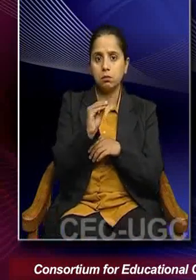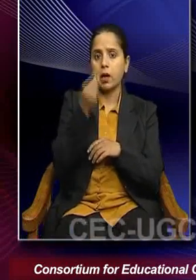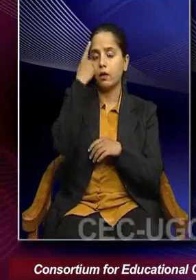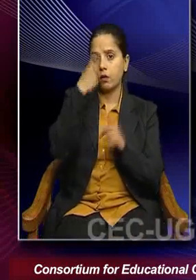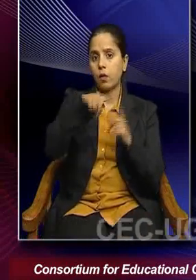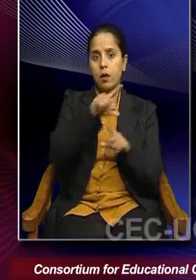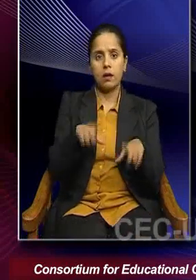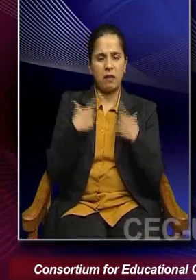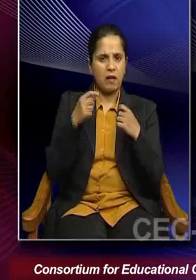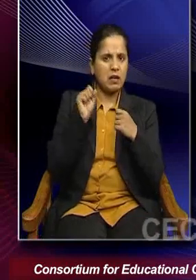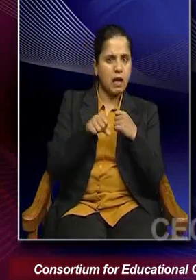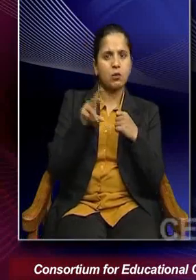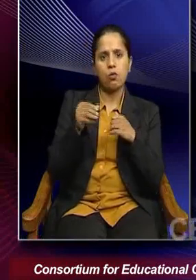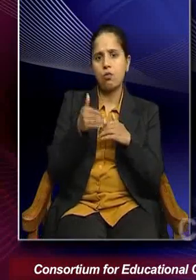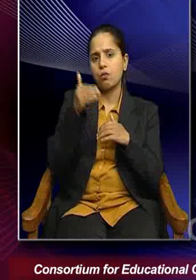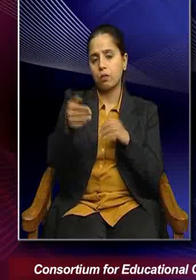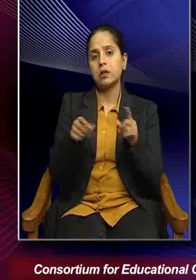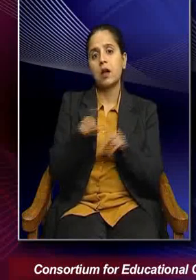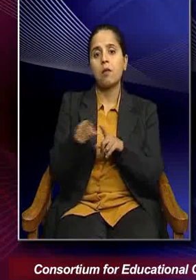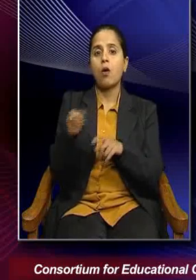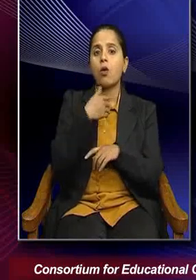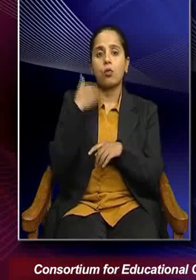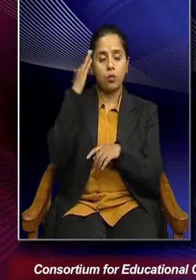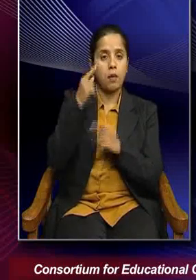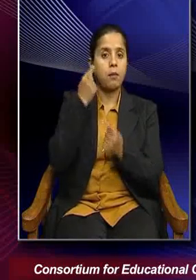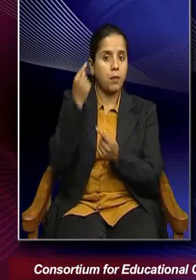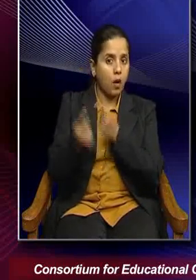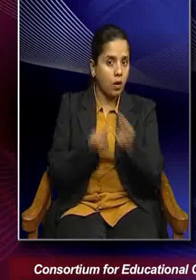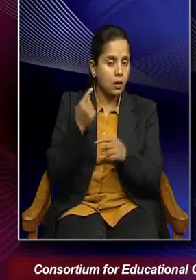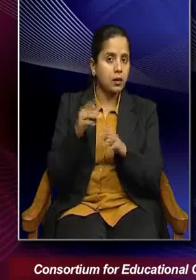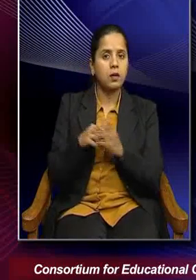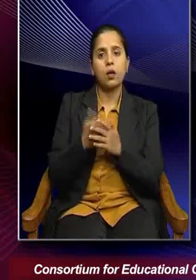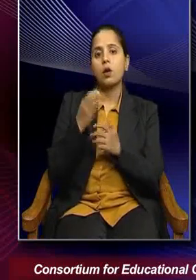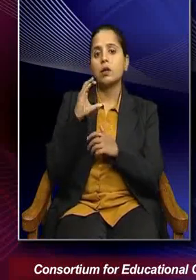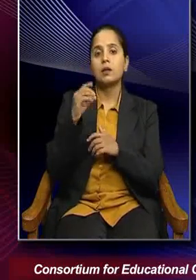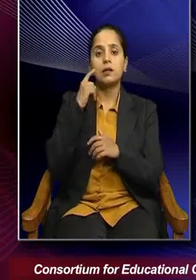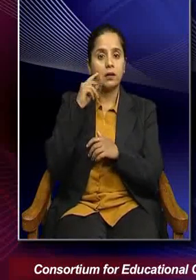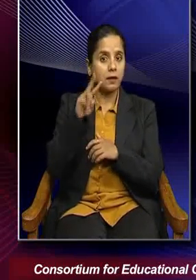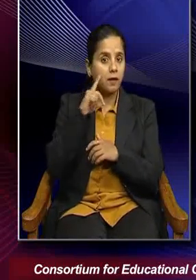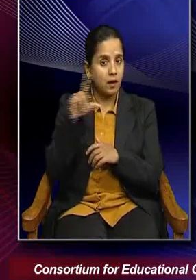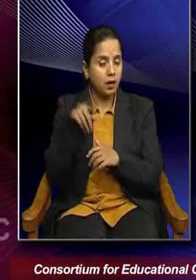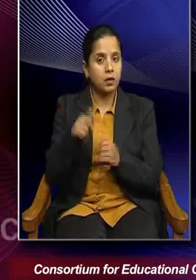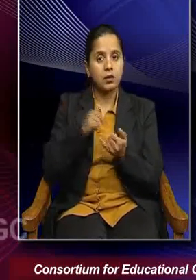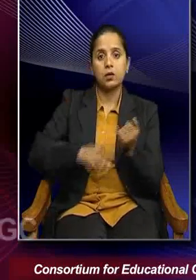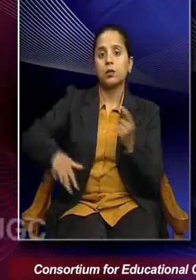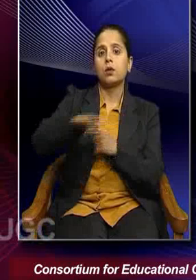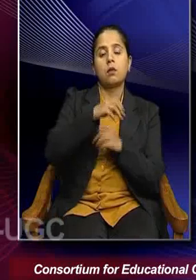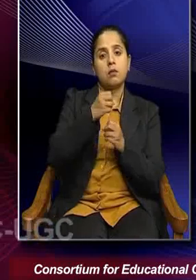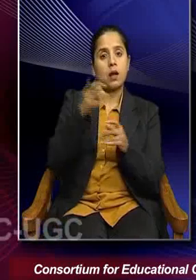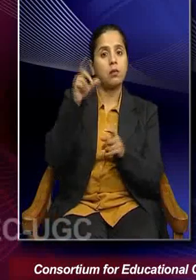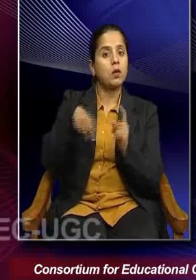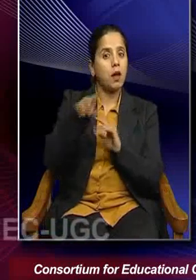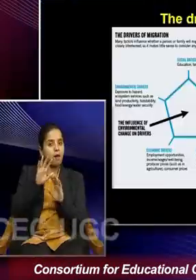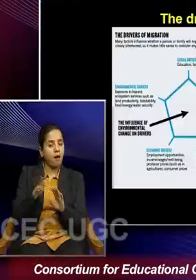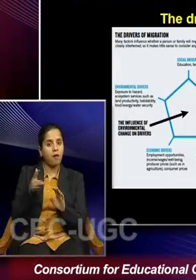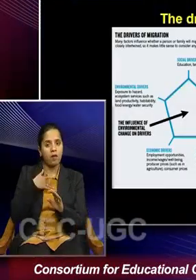live or not to live. And then we also know that political and civil situation in a given place also many times push people